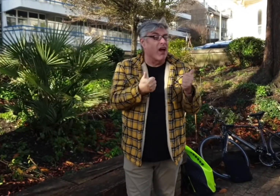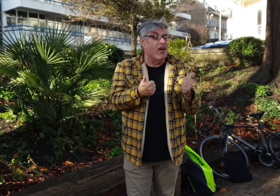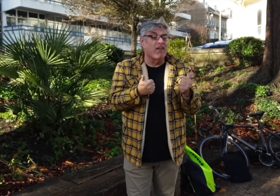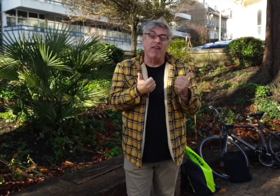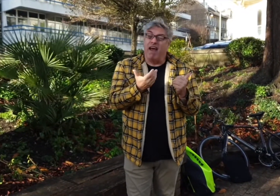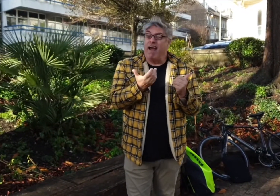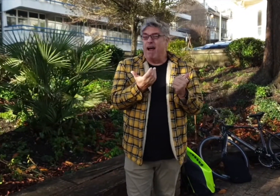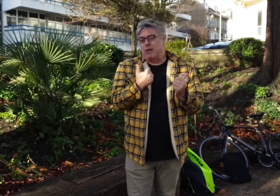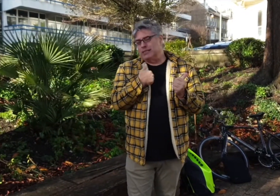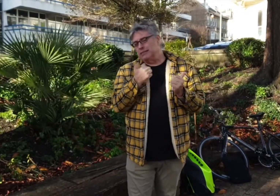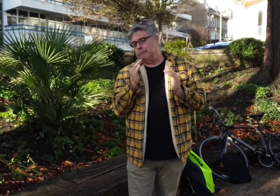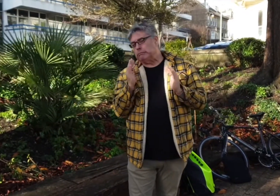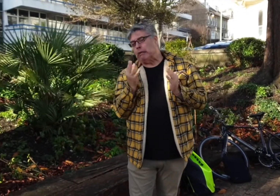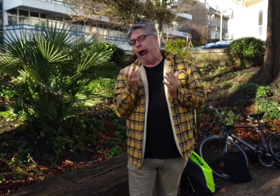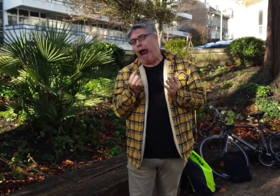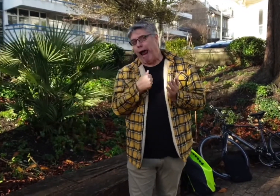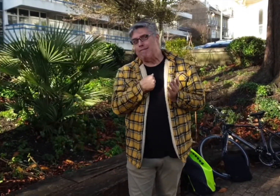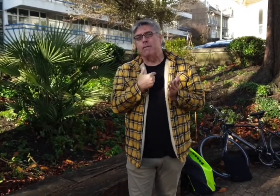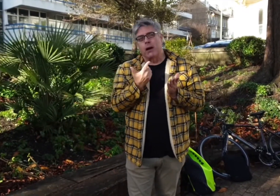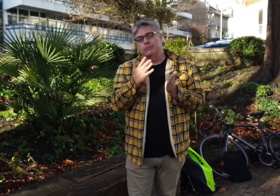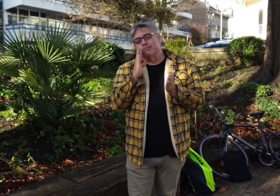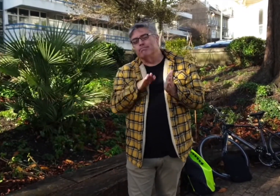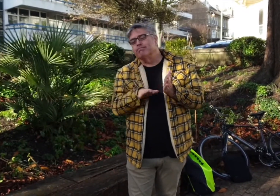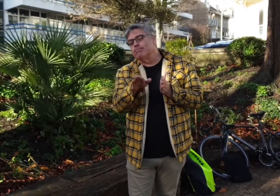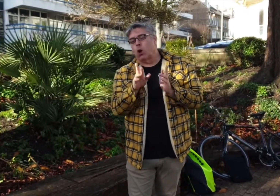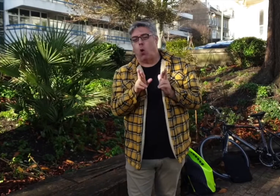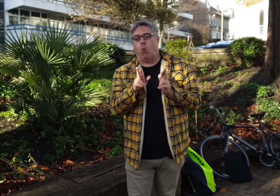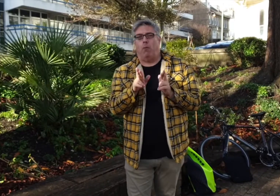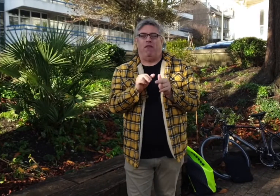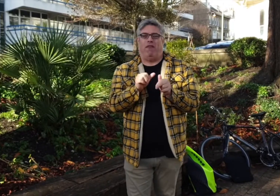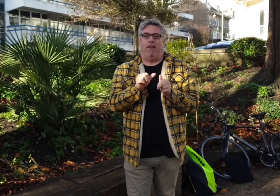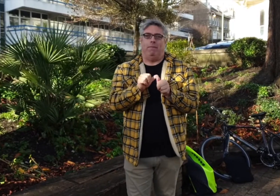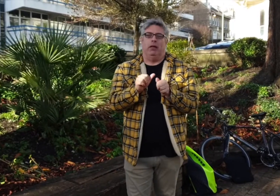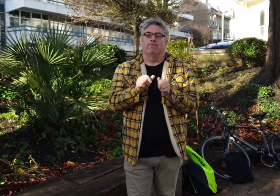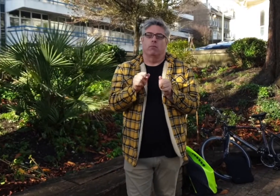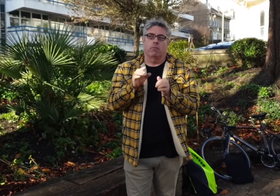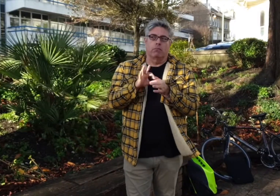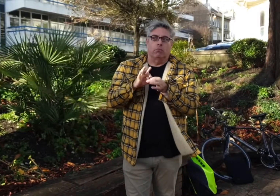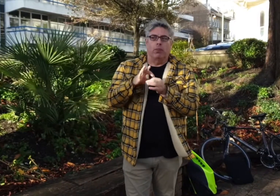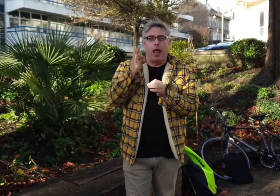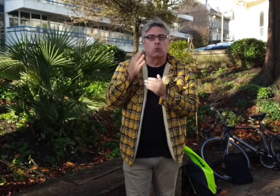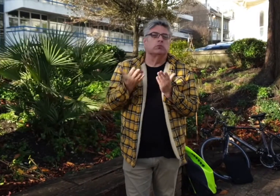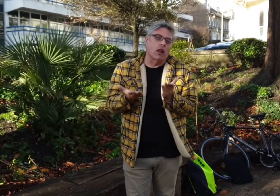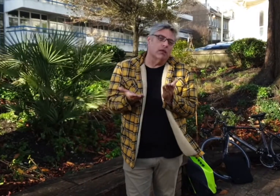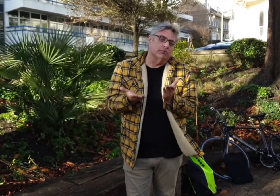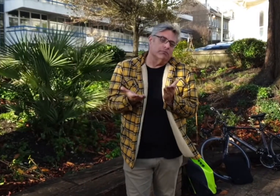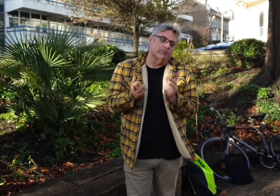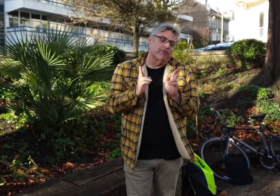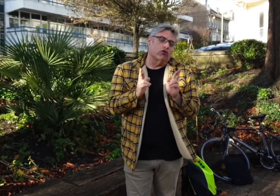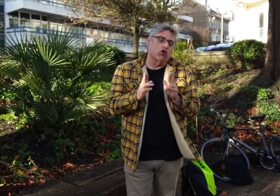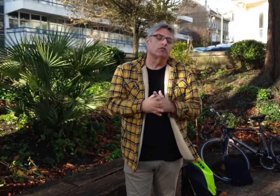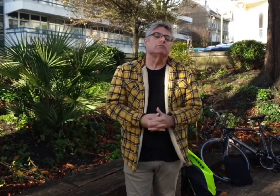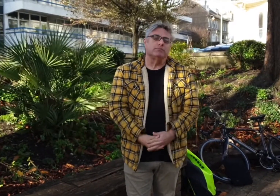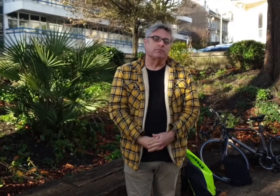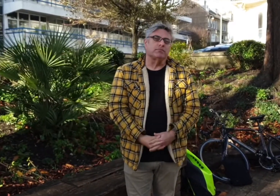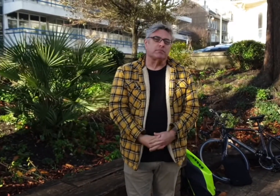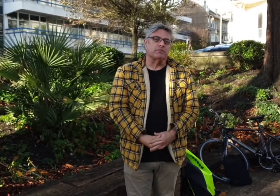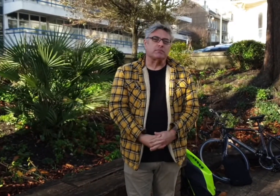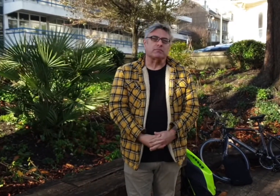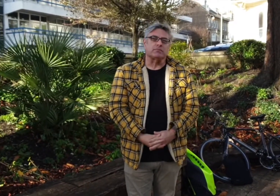gaps there for the deaf community in terms of issues in relation to mental health, which do cause me concern. But there have been good